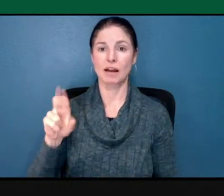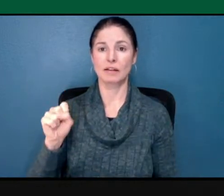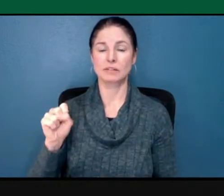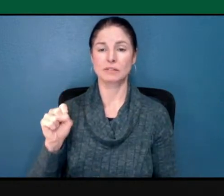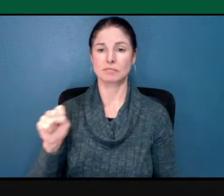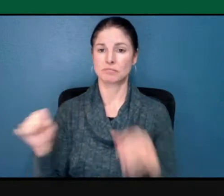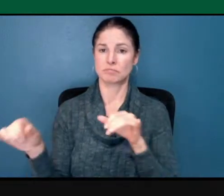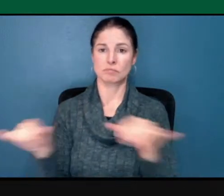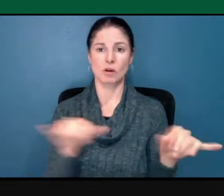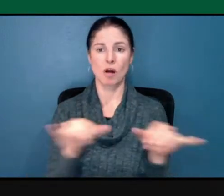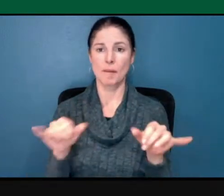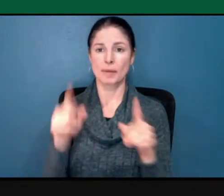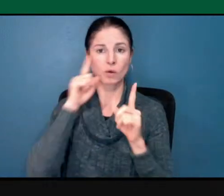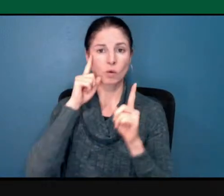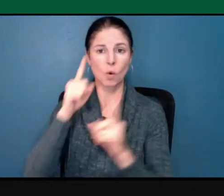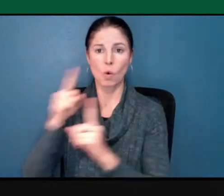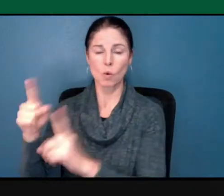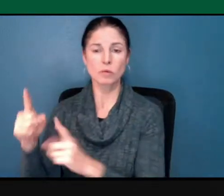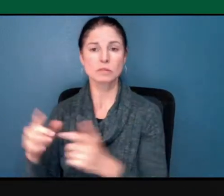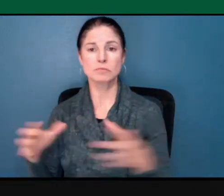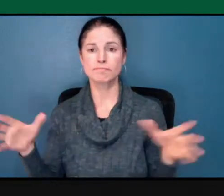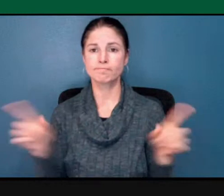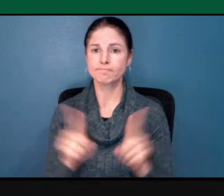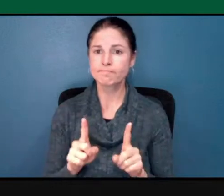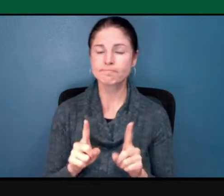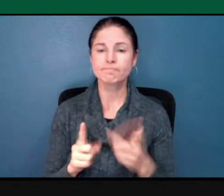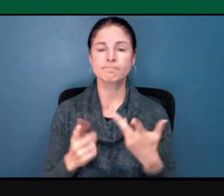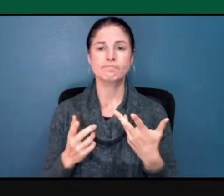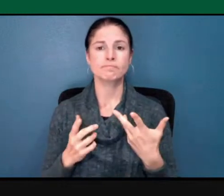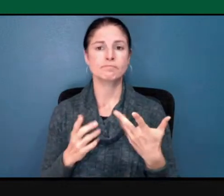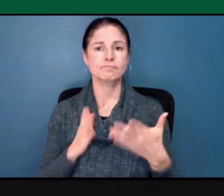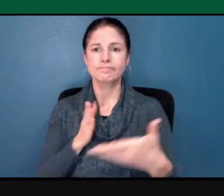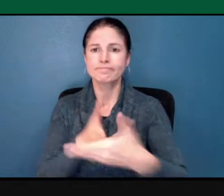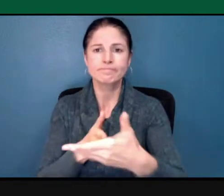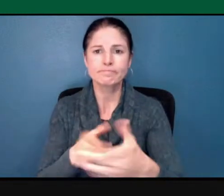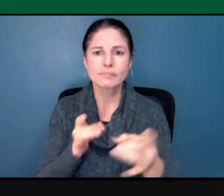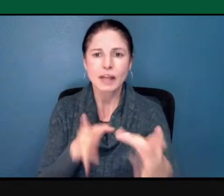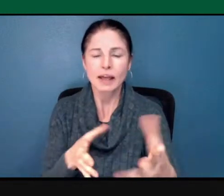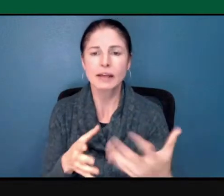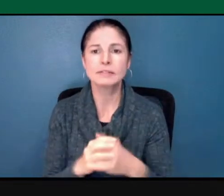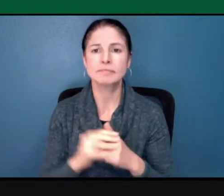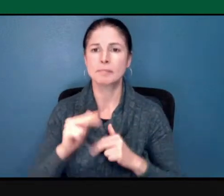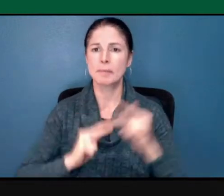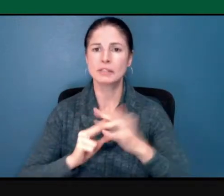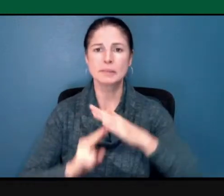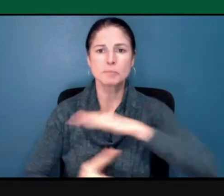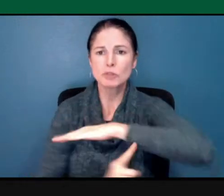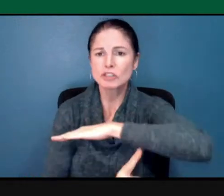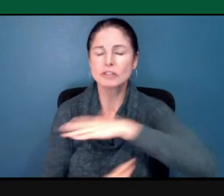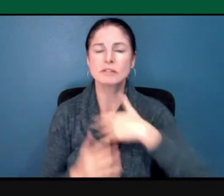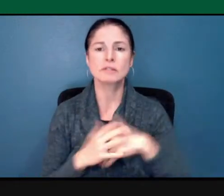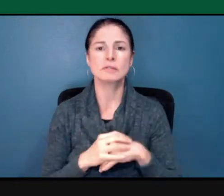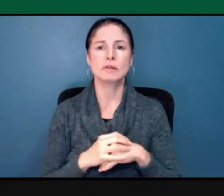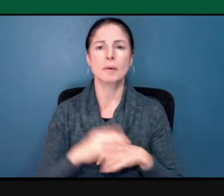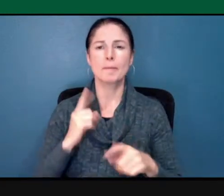You know, we're countering hate, building bridges. You have inter-group cooperation. So we have projects. We have a